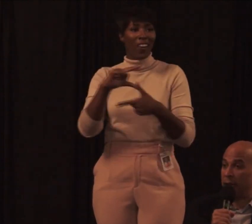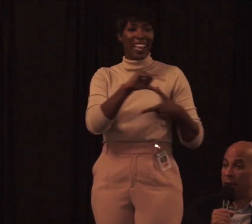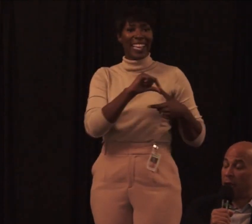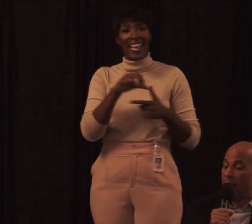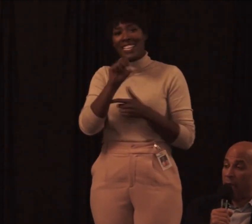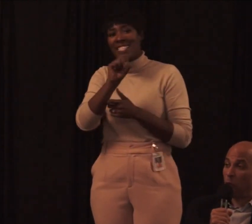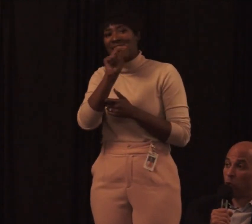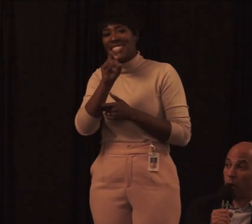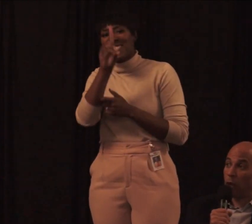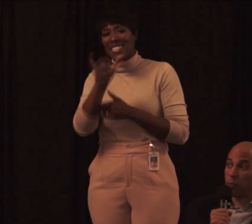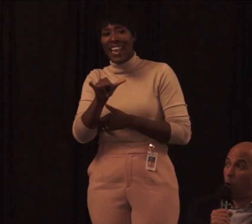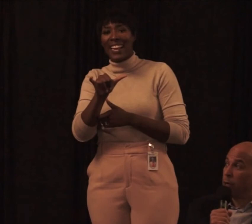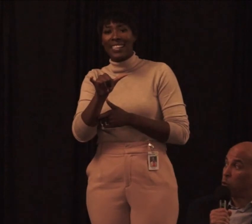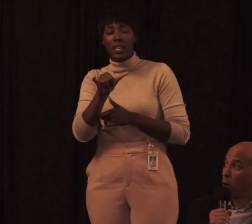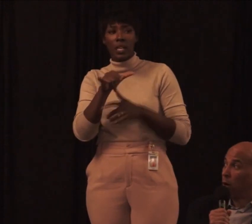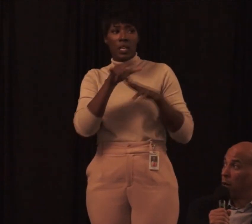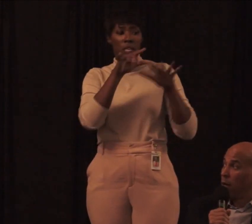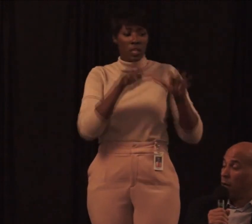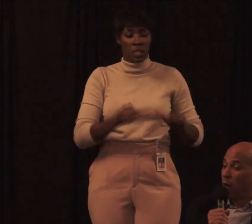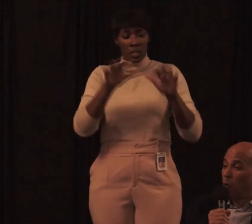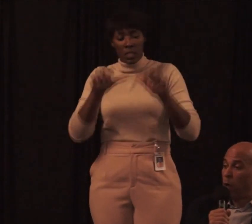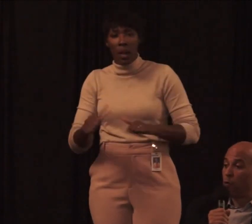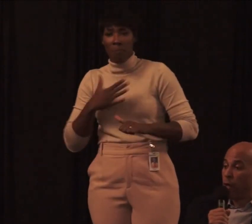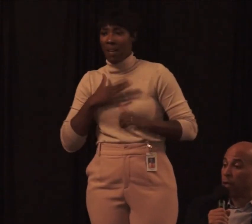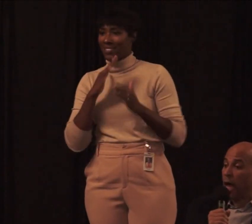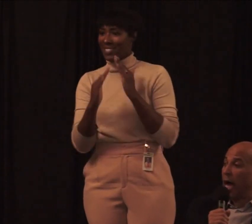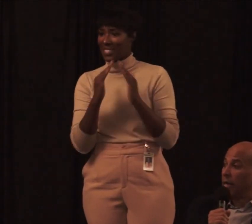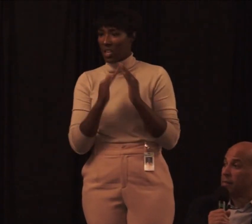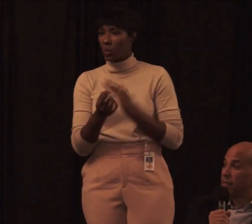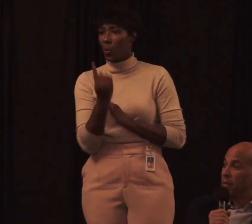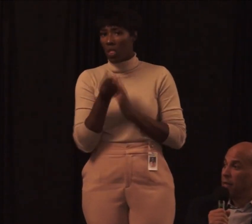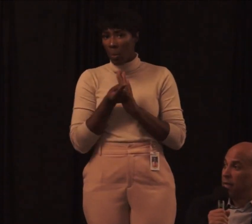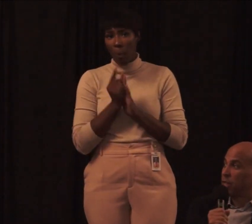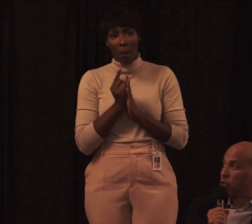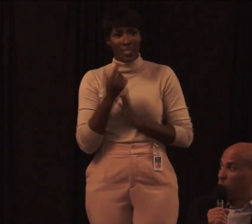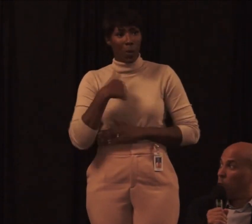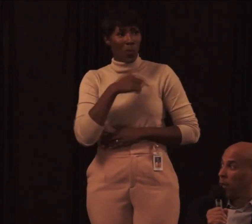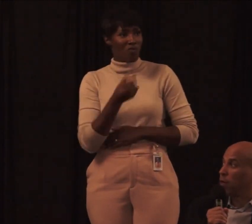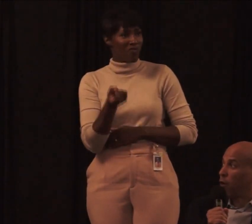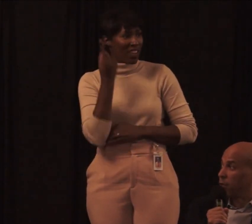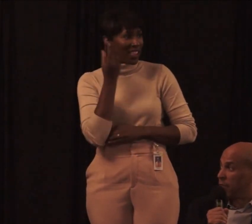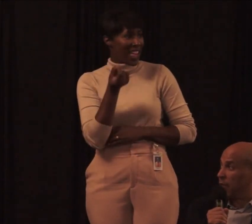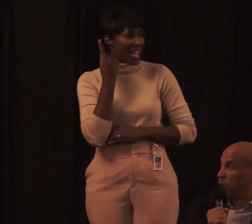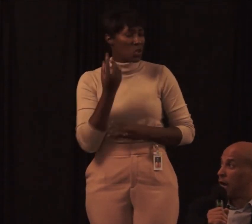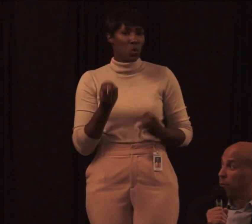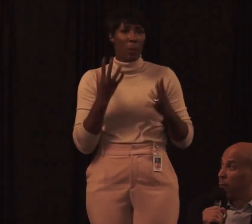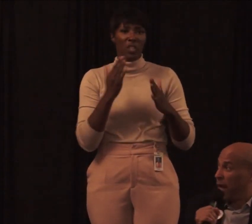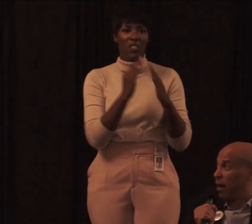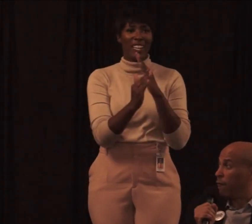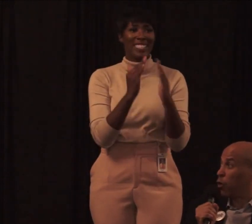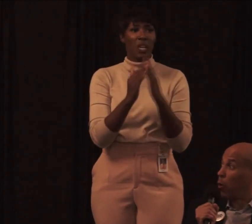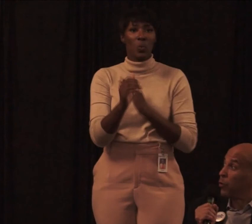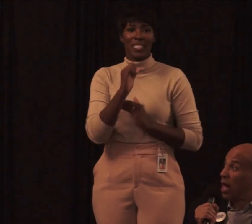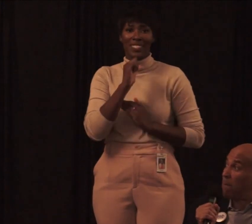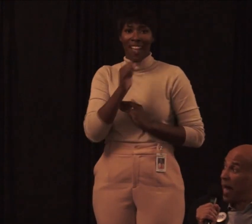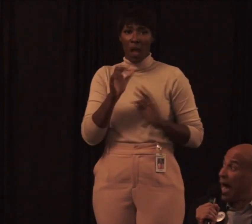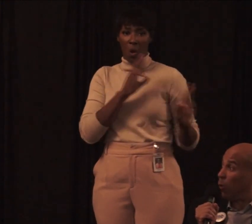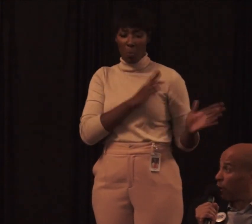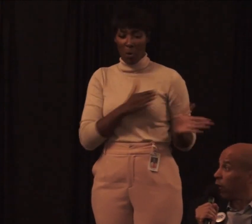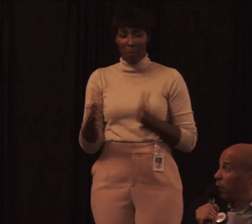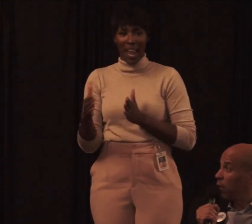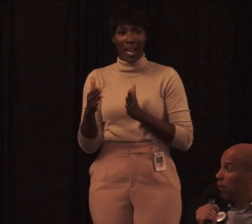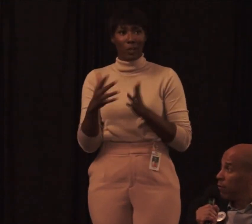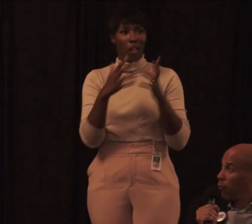my city and it was one of those moments where we realized that so much of our city was not prepared for going without